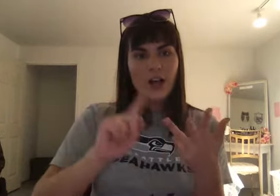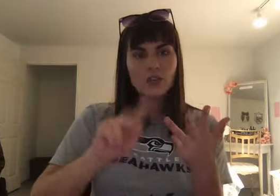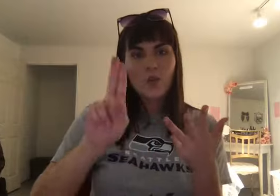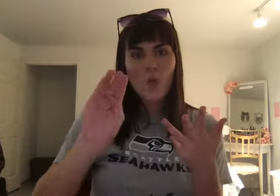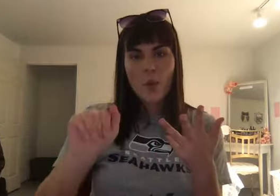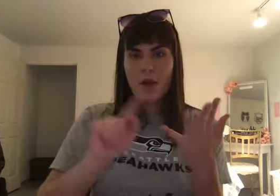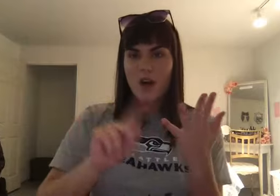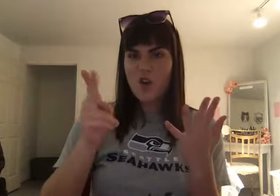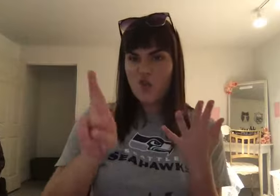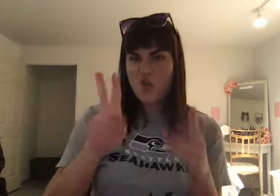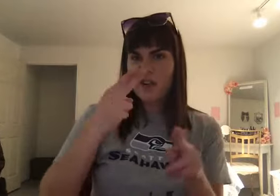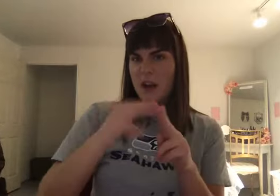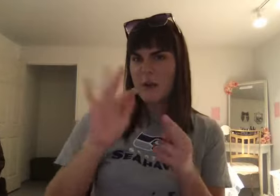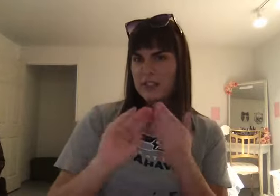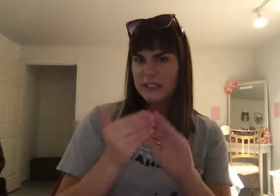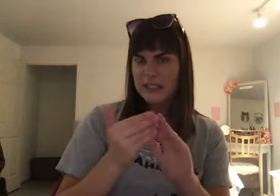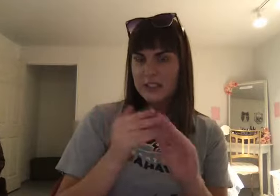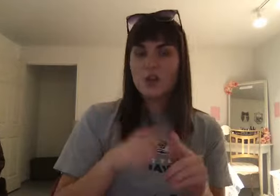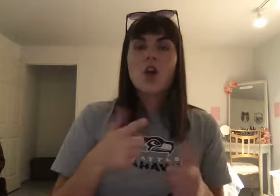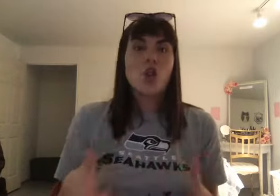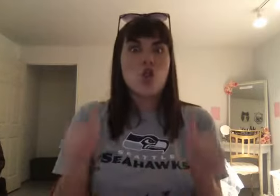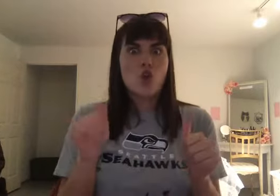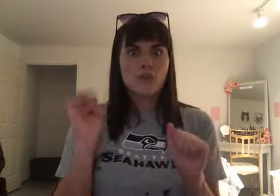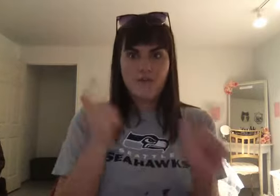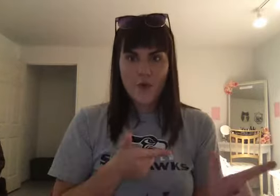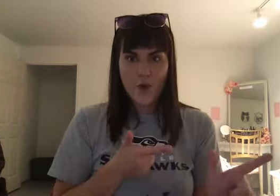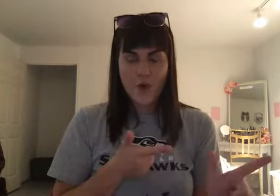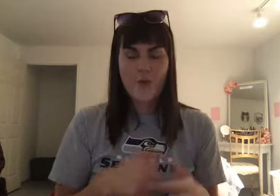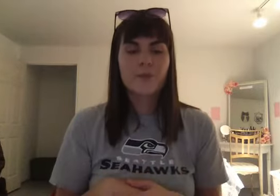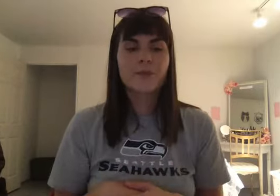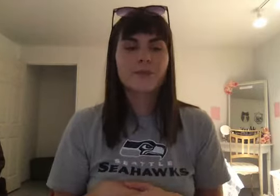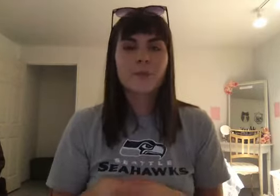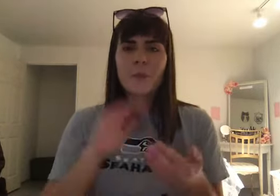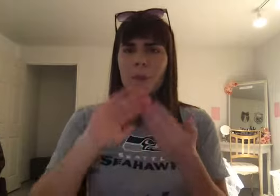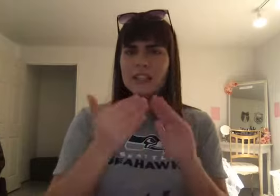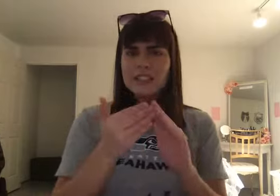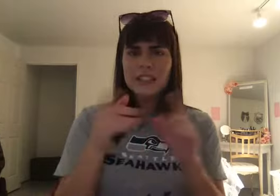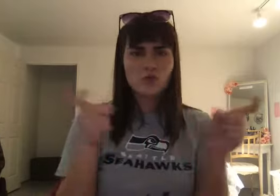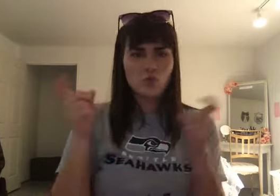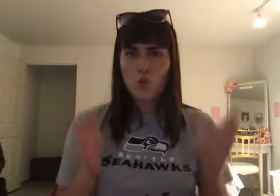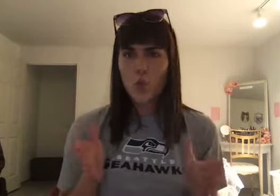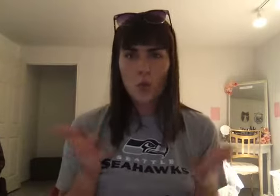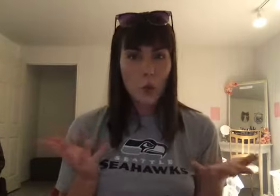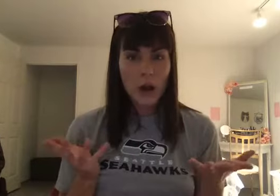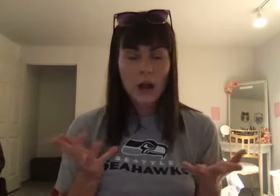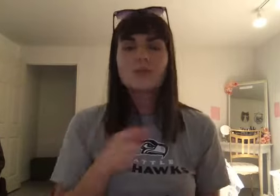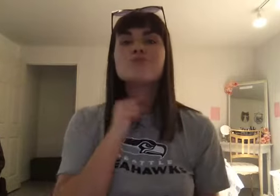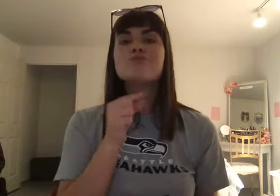early civilization cities. Now, these cities are going to be controlled by temple priests. Because religion is going to be seen as